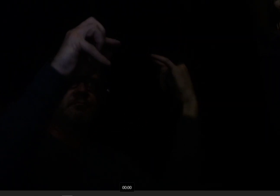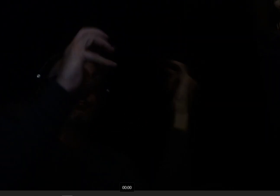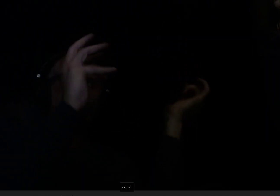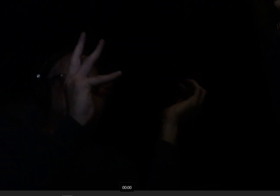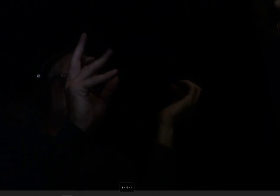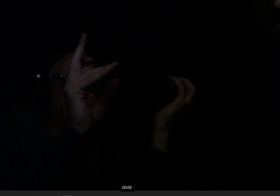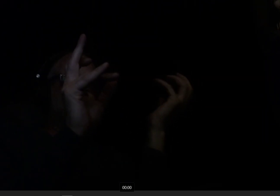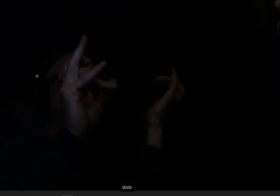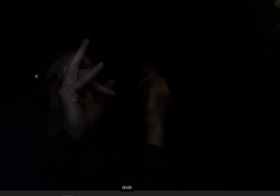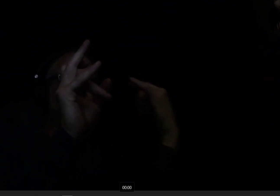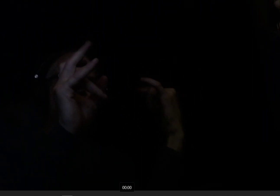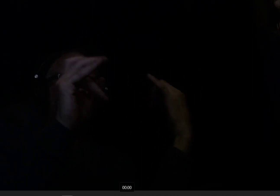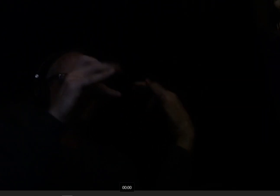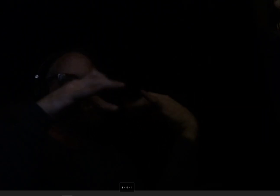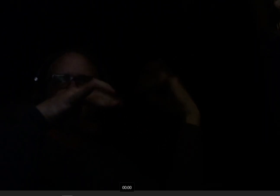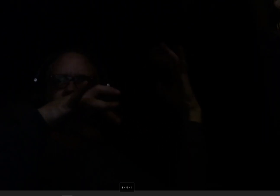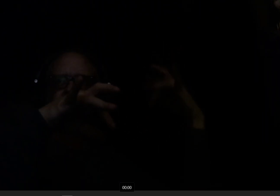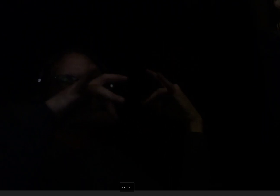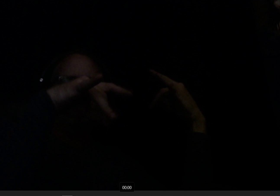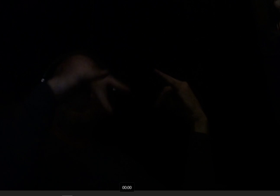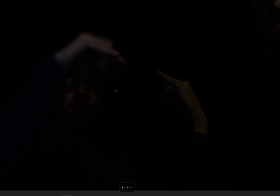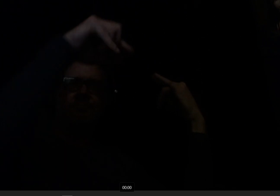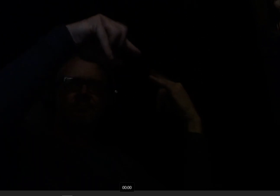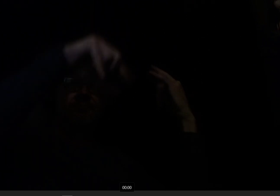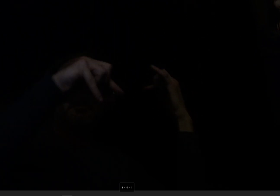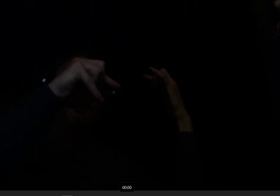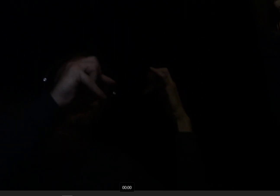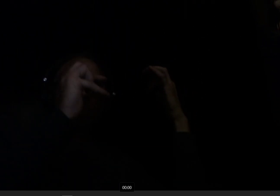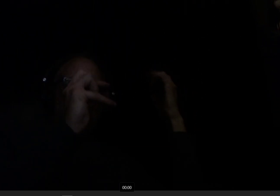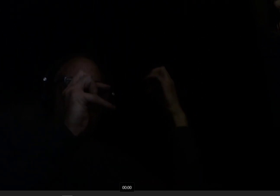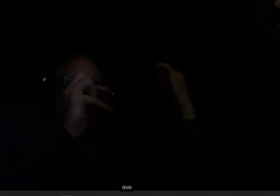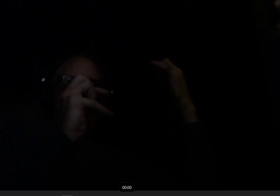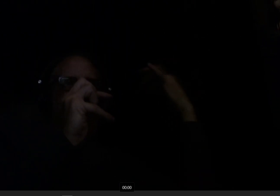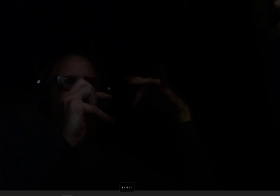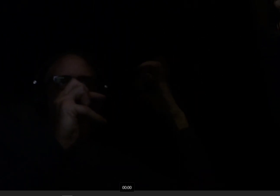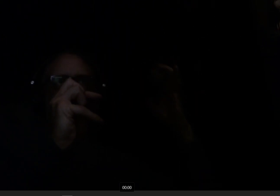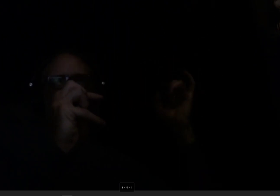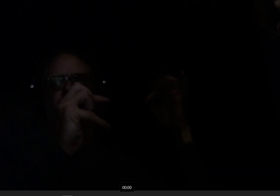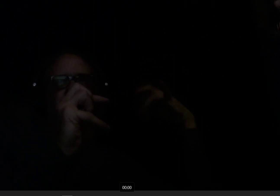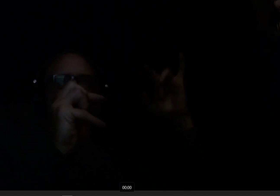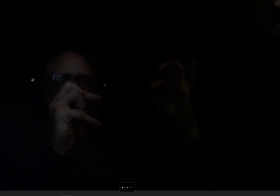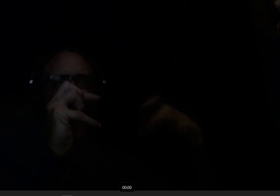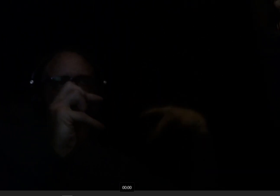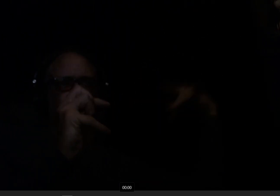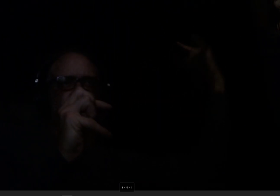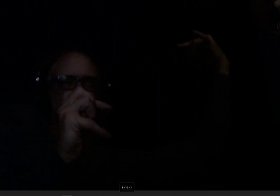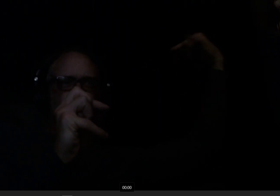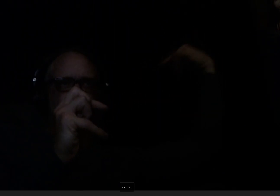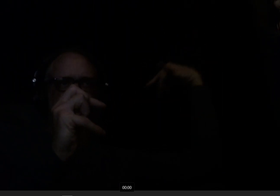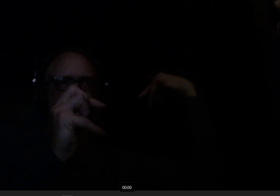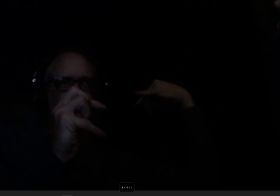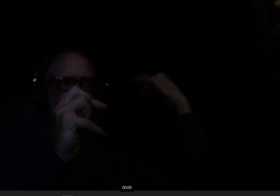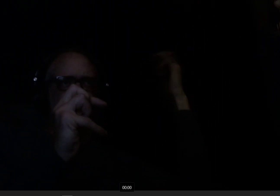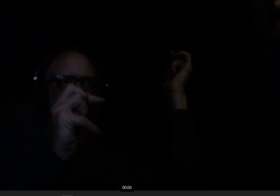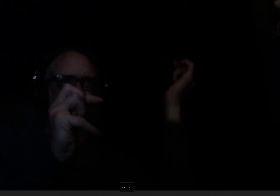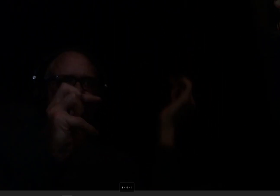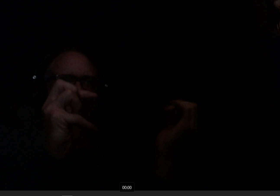down, down, down And you bring me for the crown, crown, crown When the lights get me